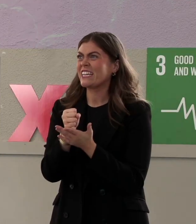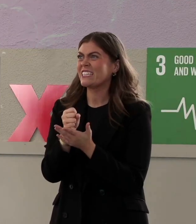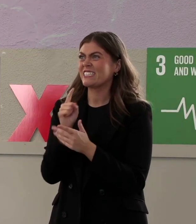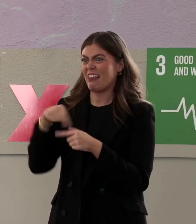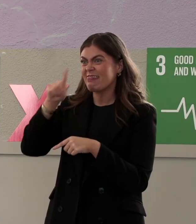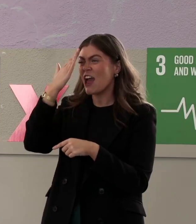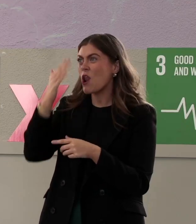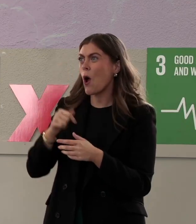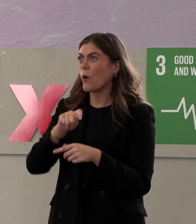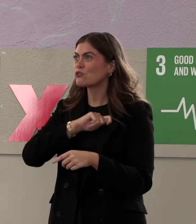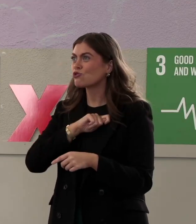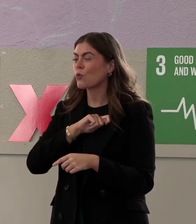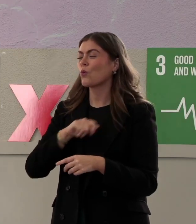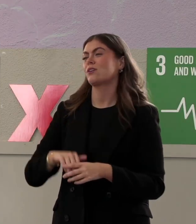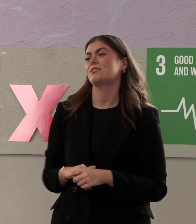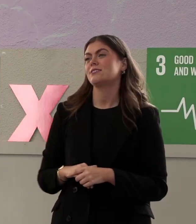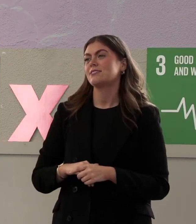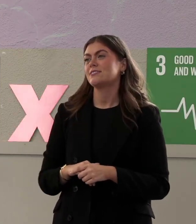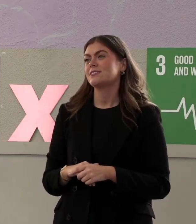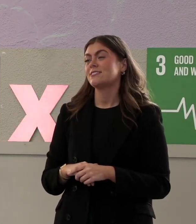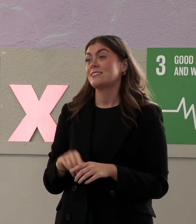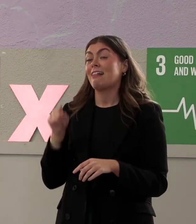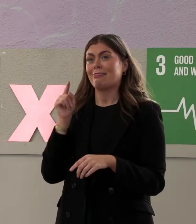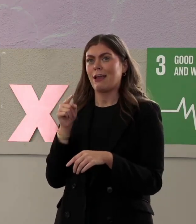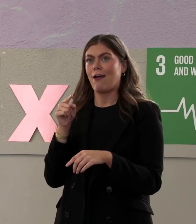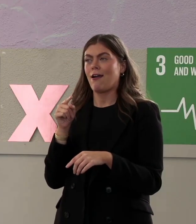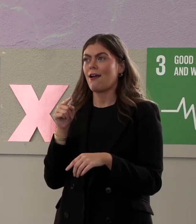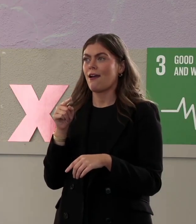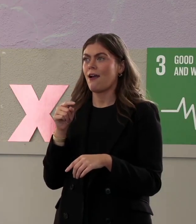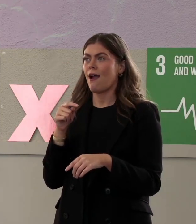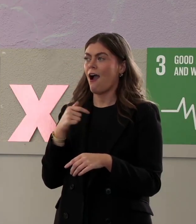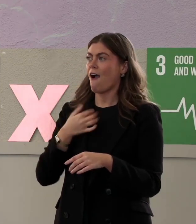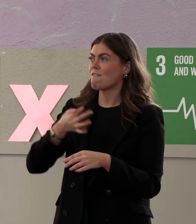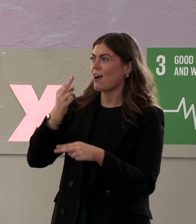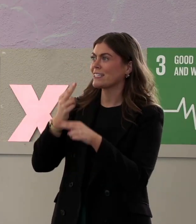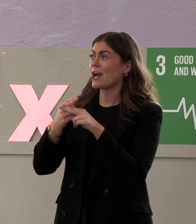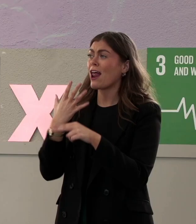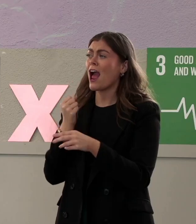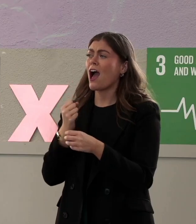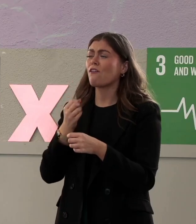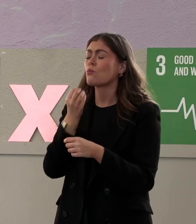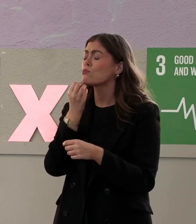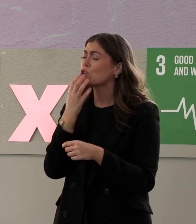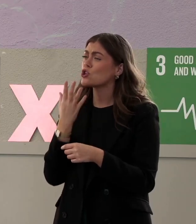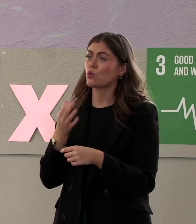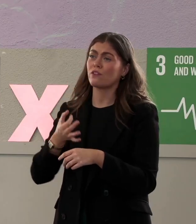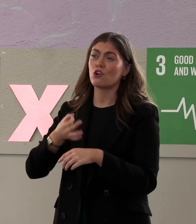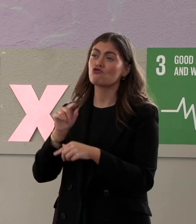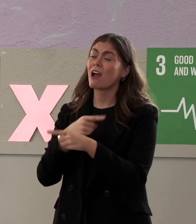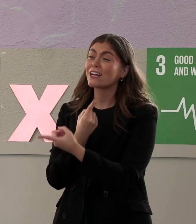people. And it was then I discovered I had this beautiful granddaughter for years of age.